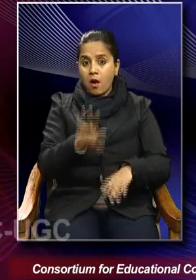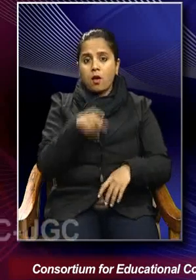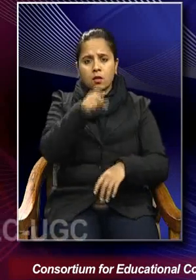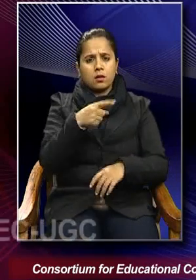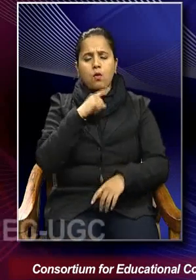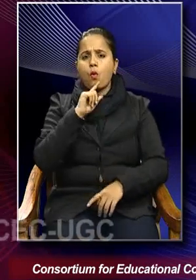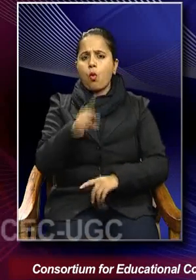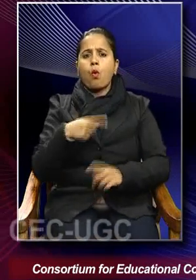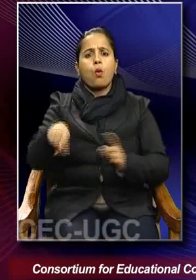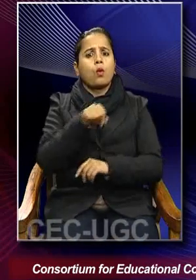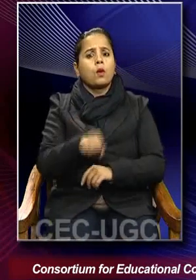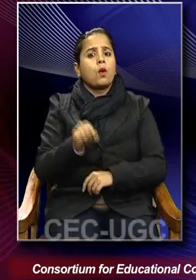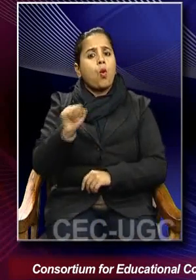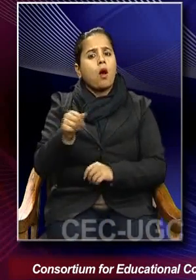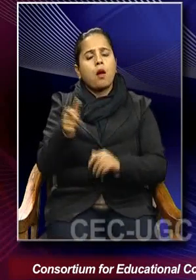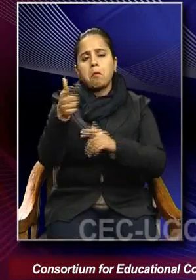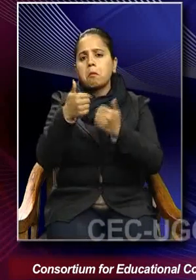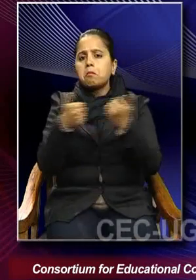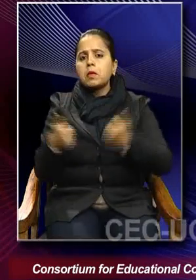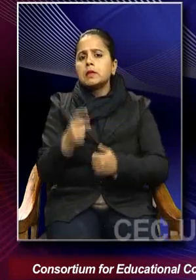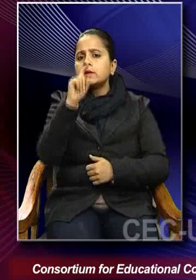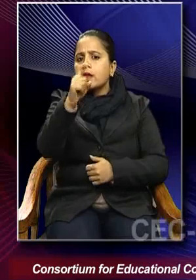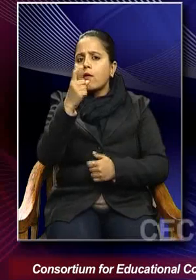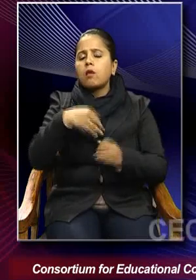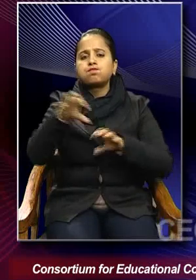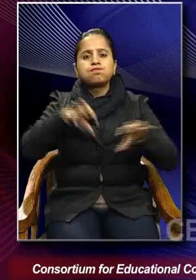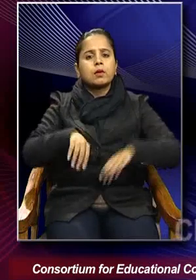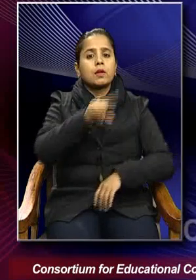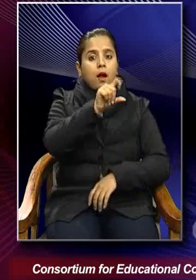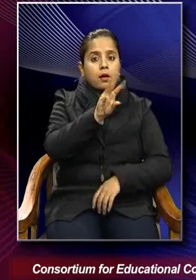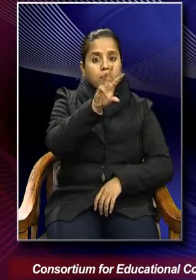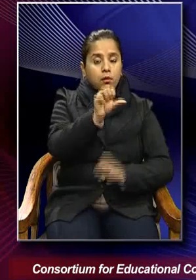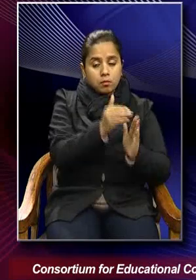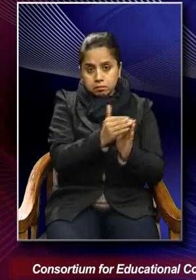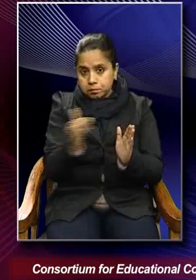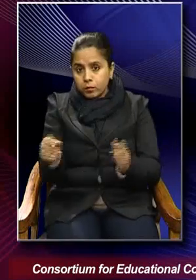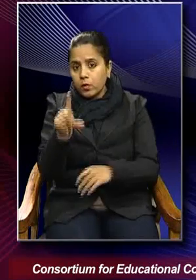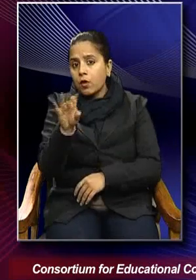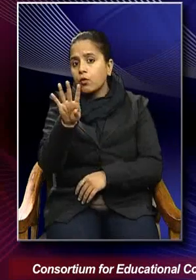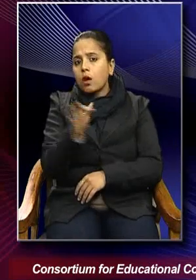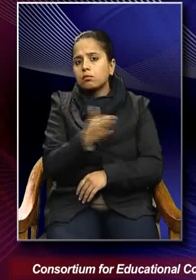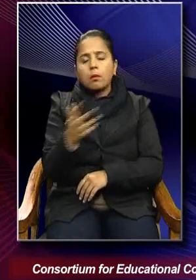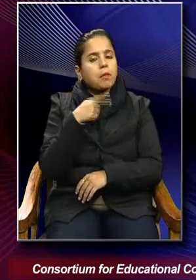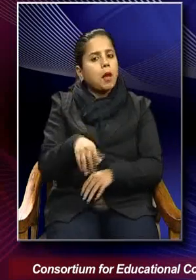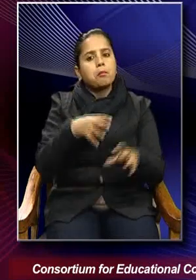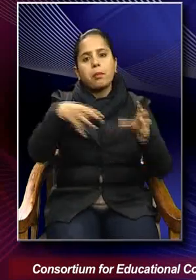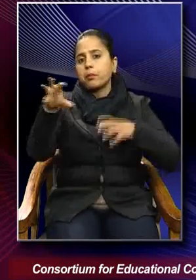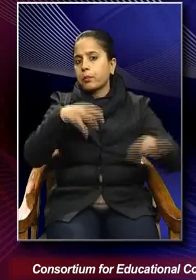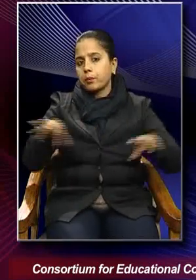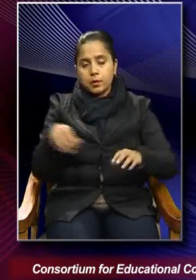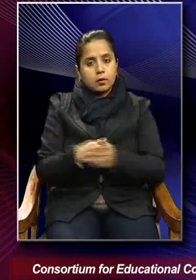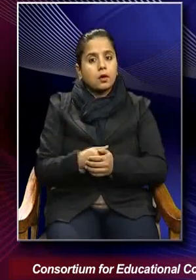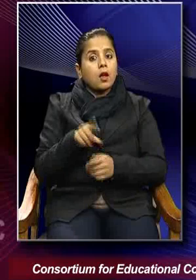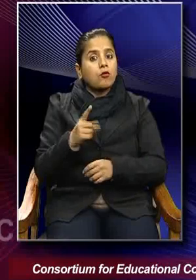were torn apart between 1939 and 1940. So, right at the